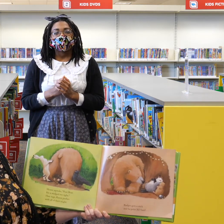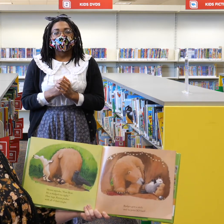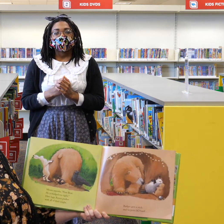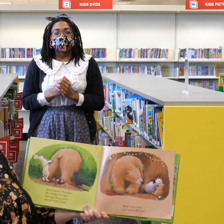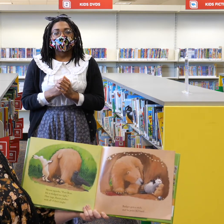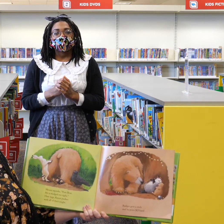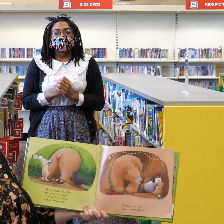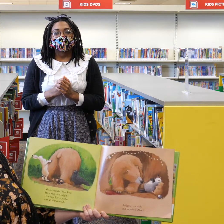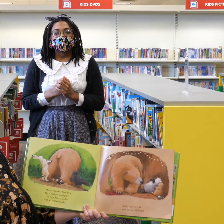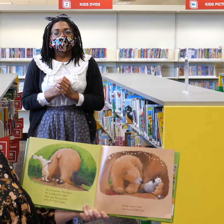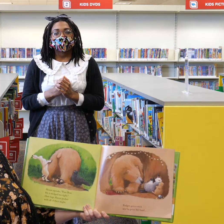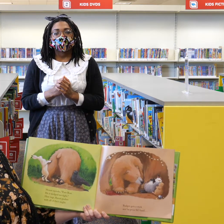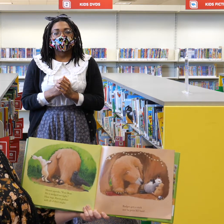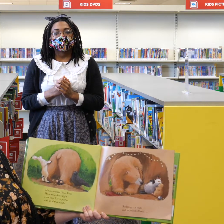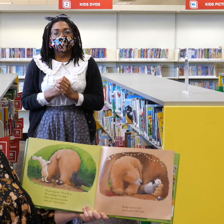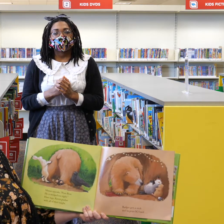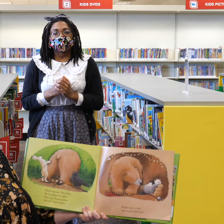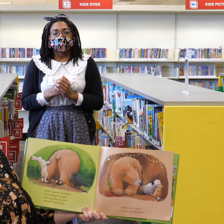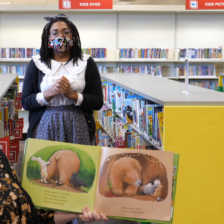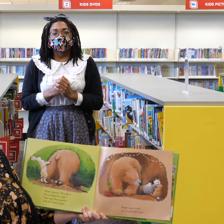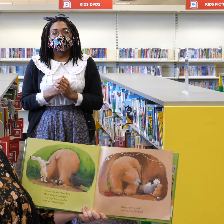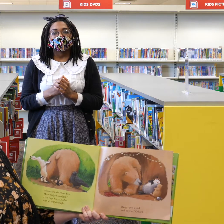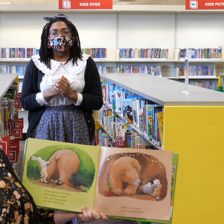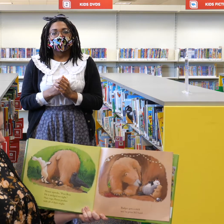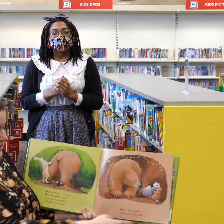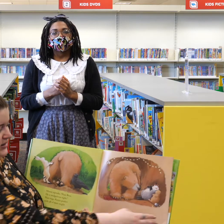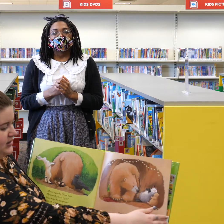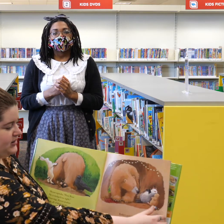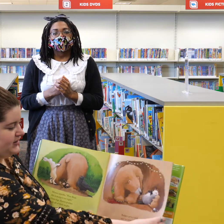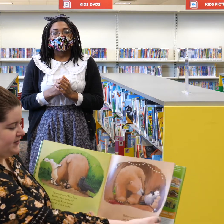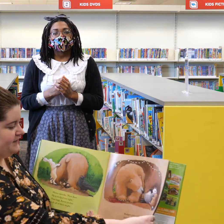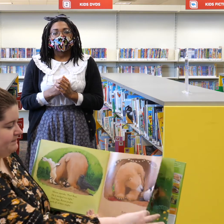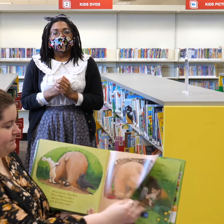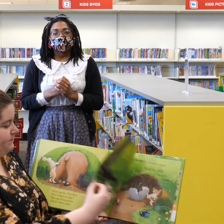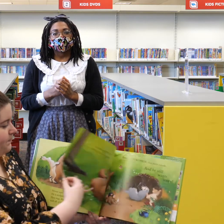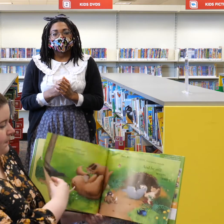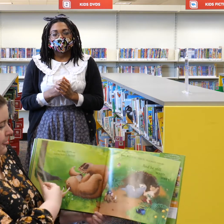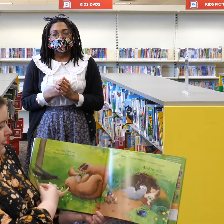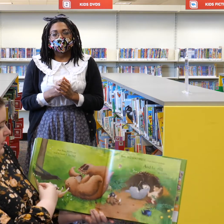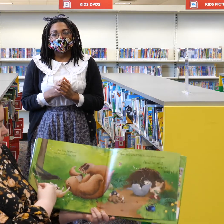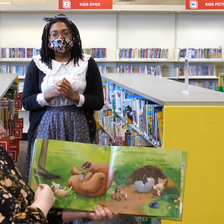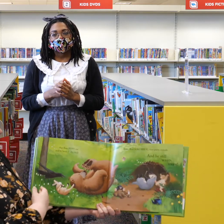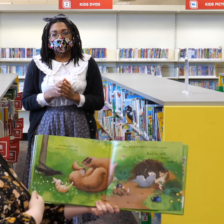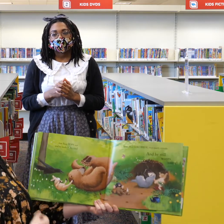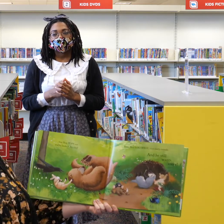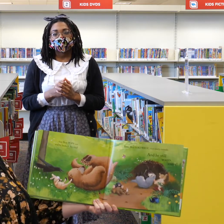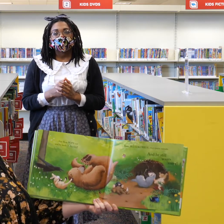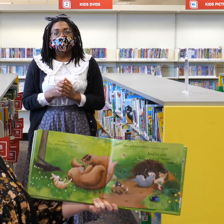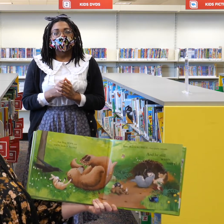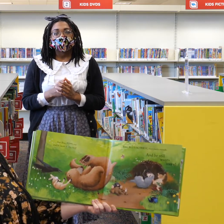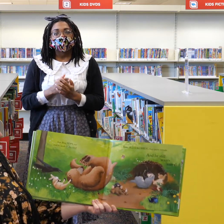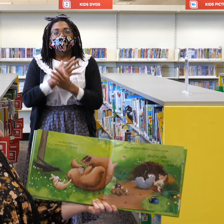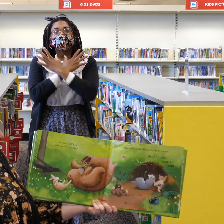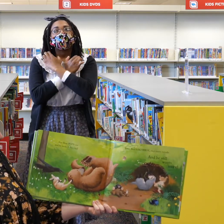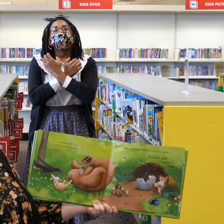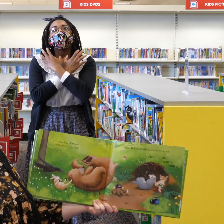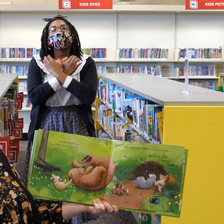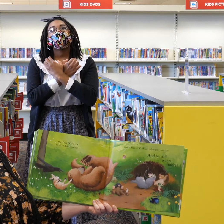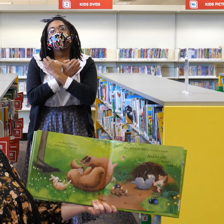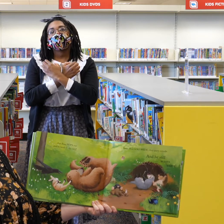Badger gets a stick and he pries so hard that Bear pops out and he